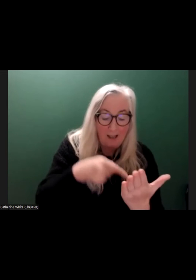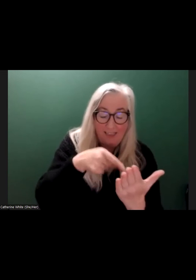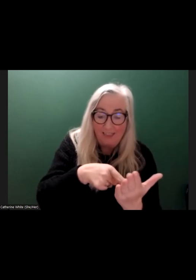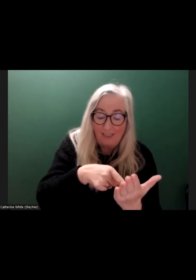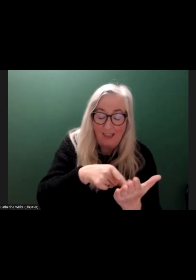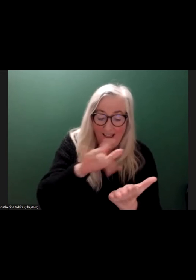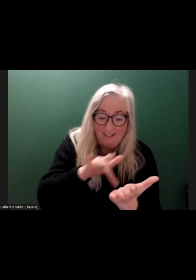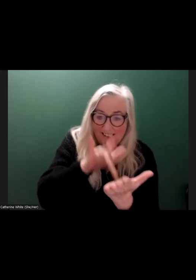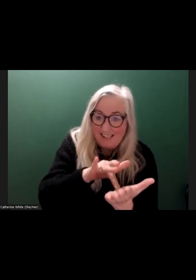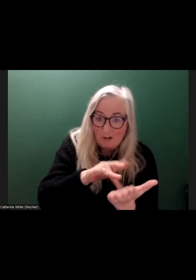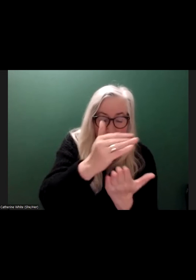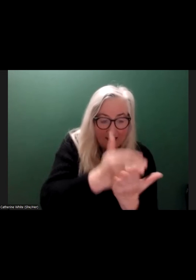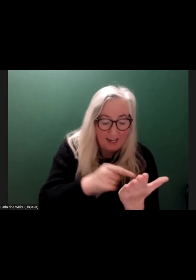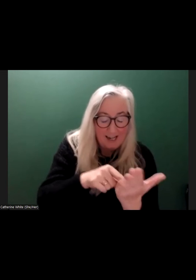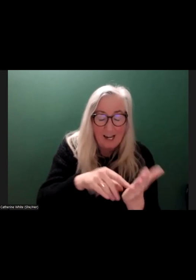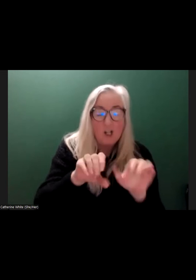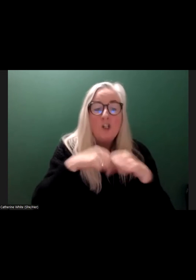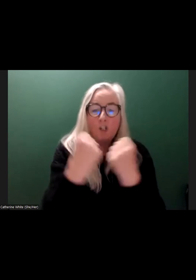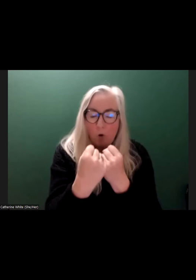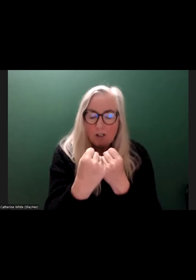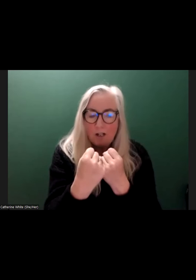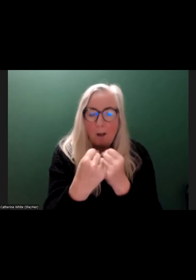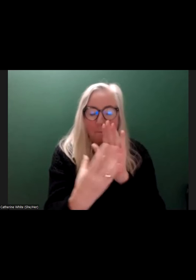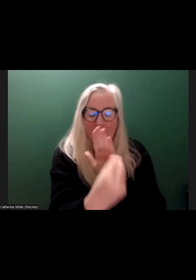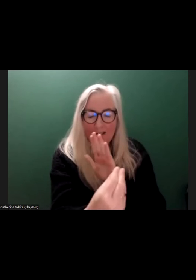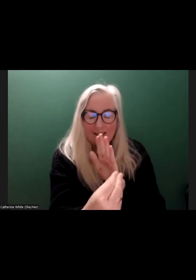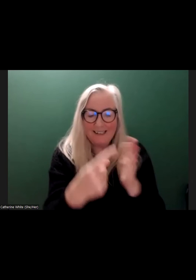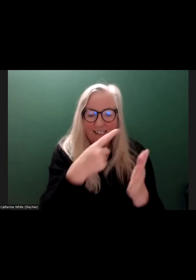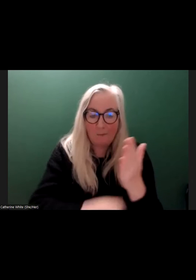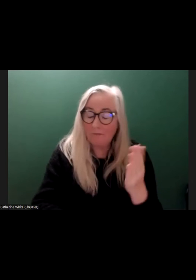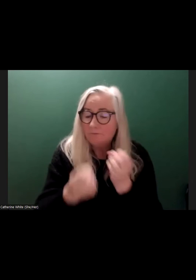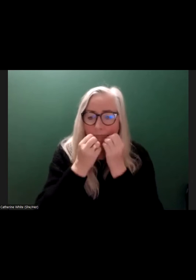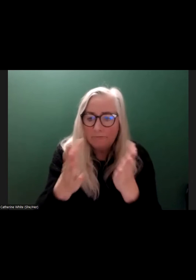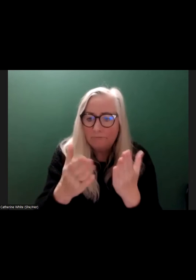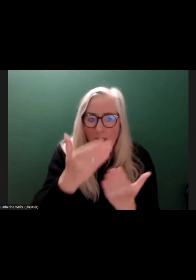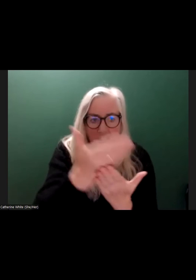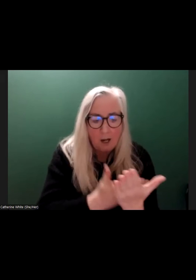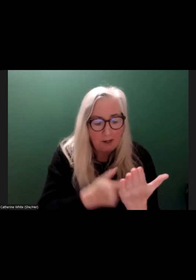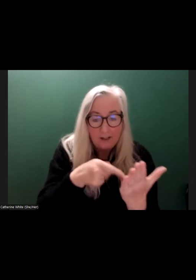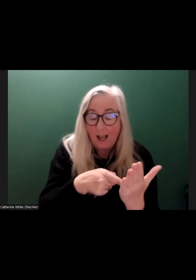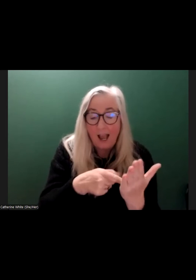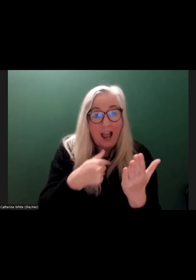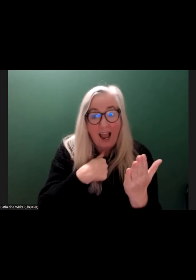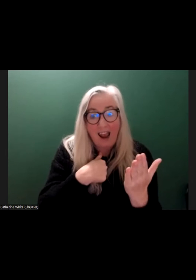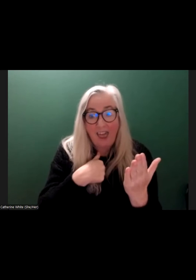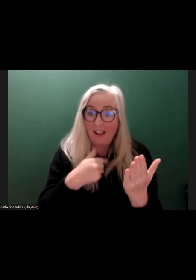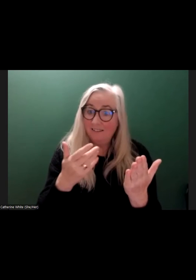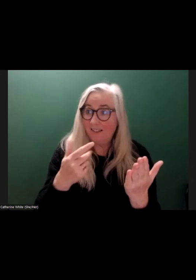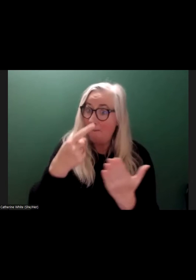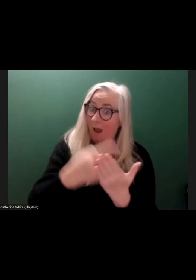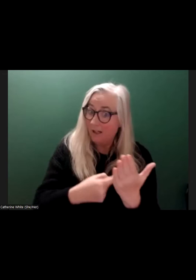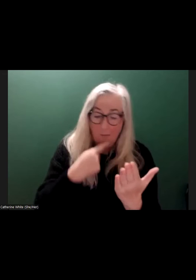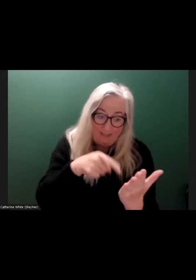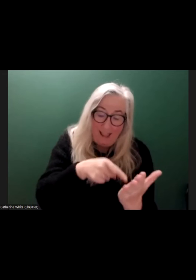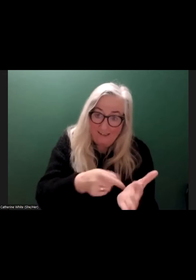it has the social model of disability. It's a beautiful document. I mean, you know, I don't say that lightly about policy, but it is a beautiful